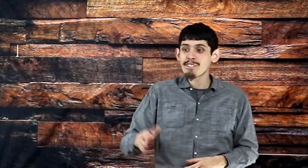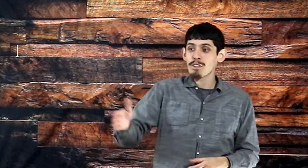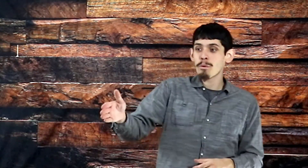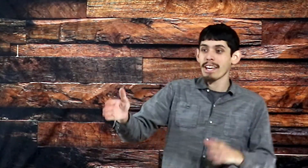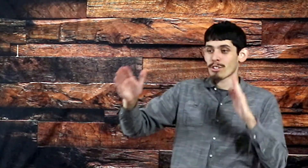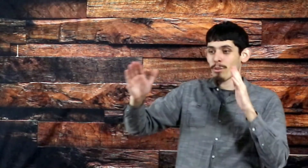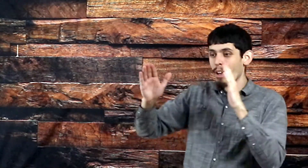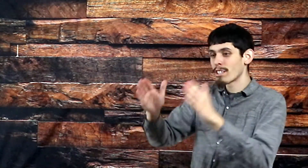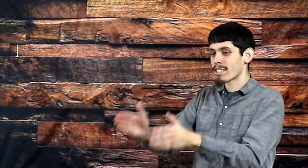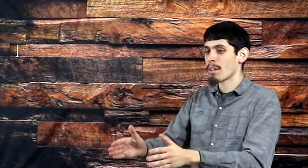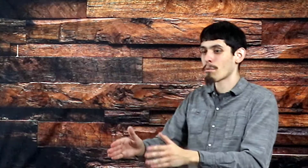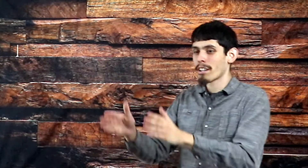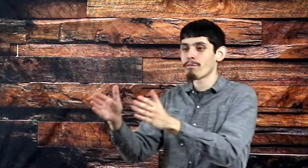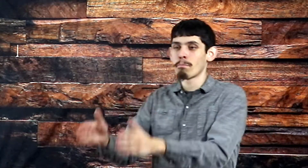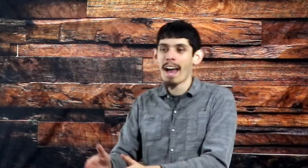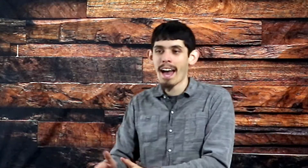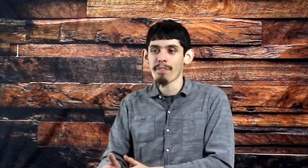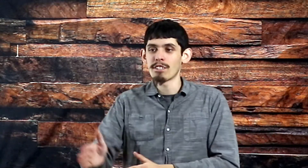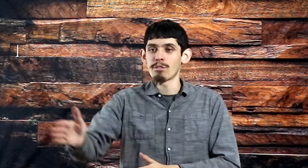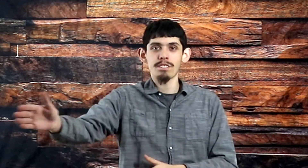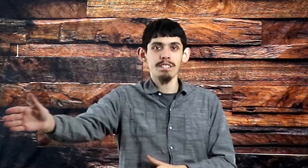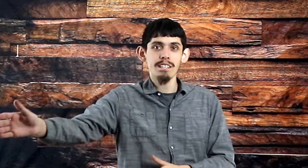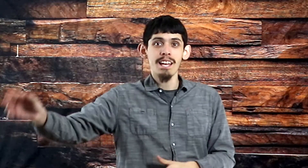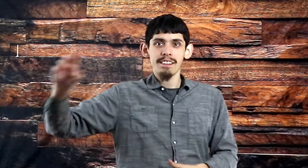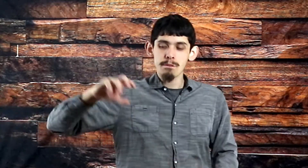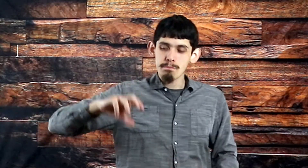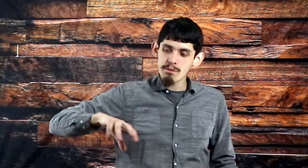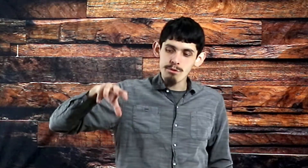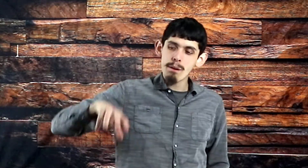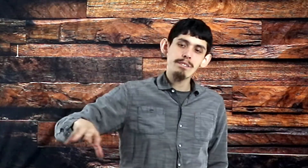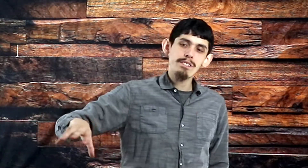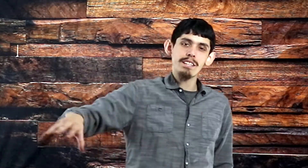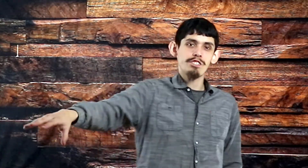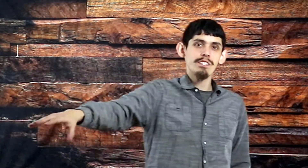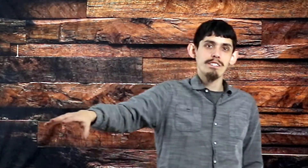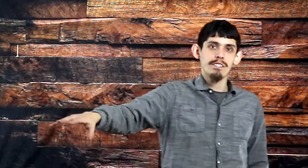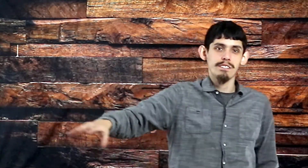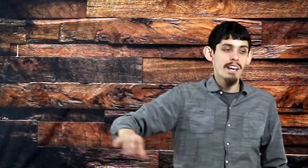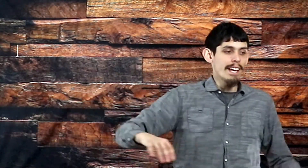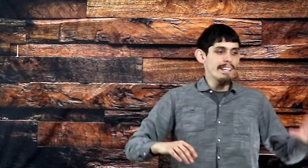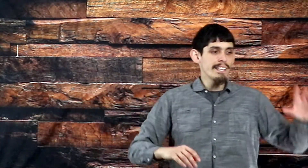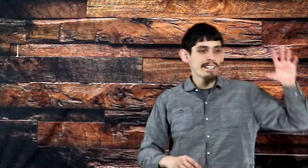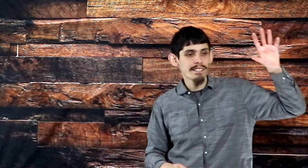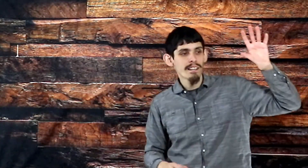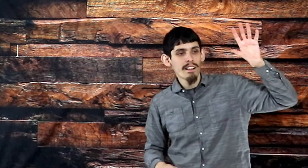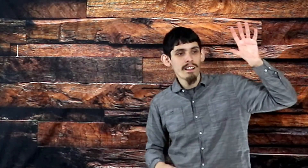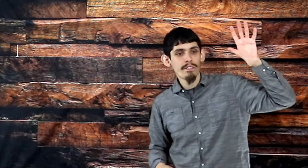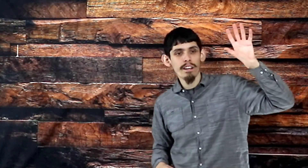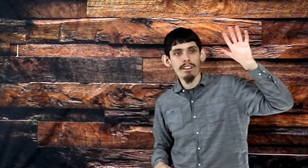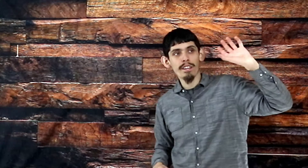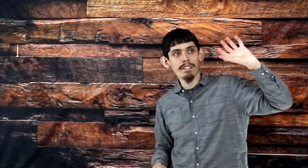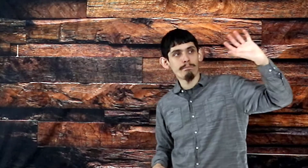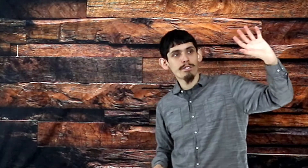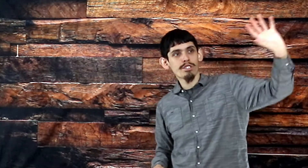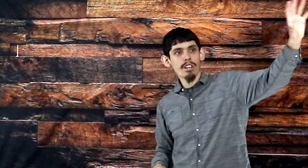the way, so every sidewalk, every path that you see, that's representing Jesus. He is the Son.